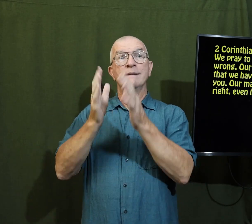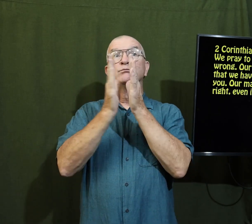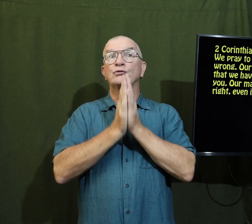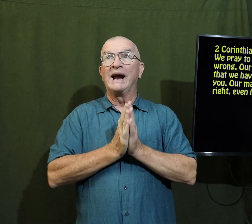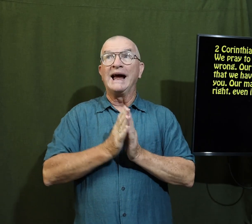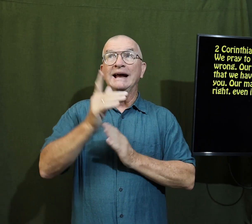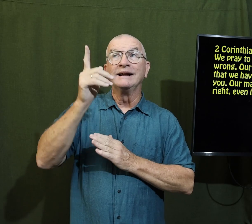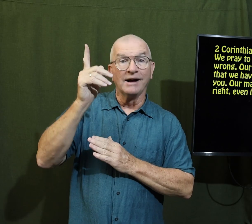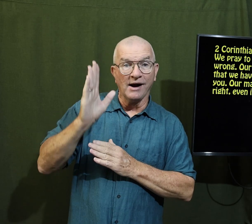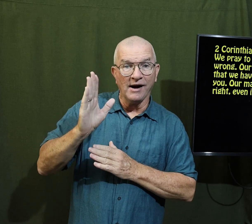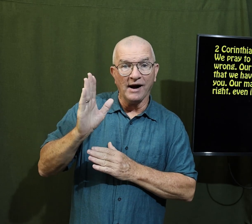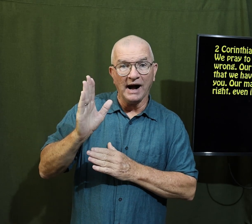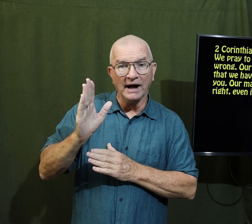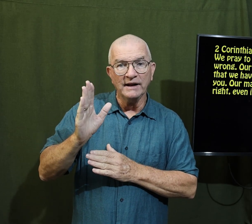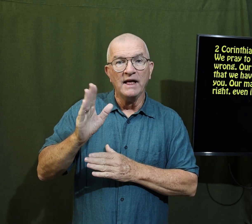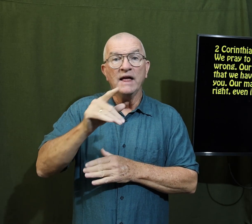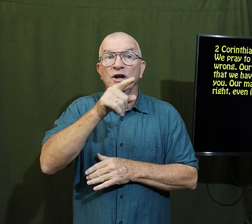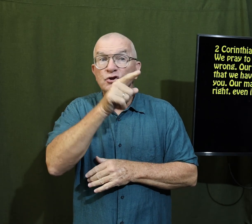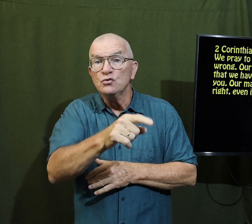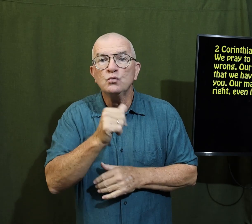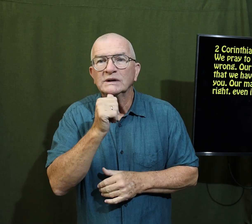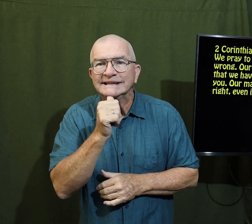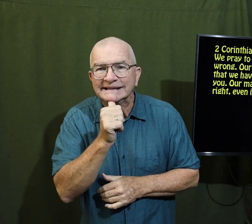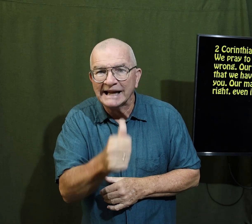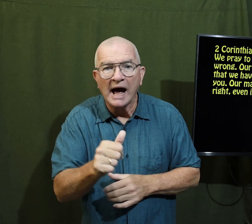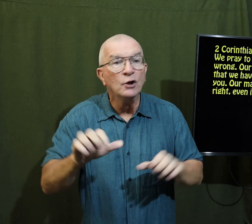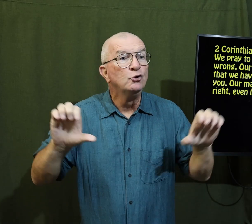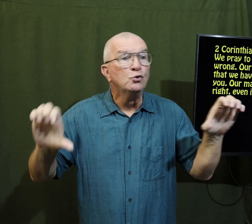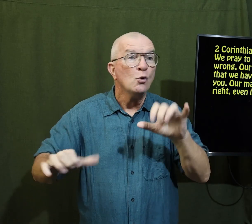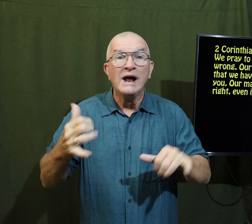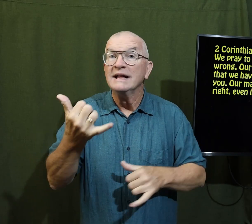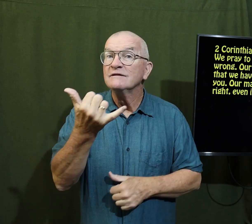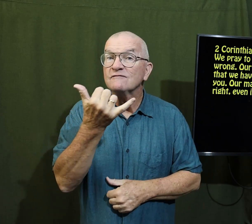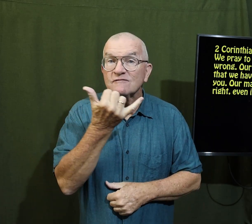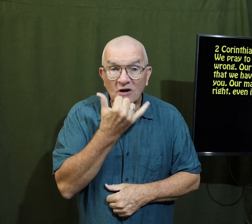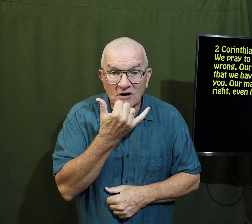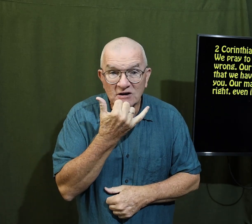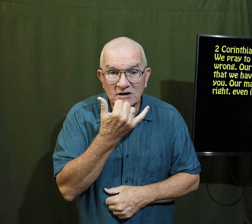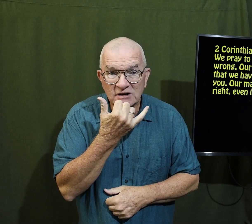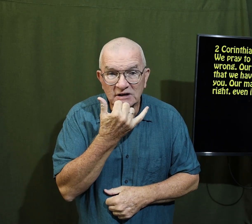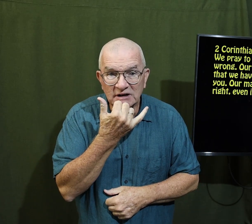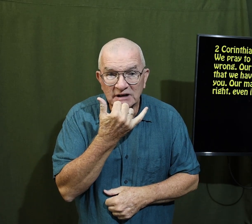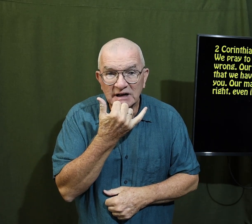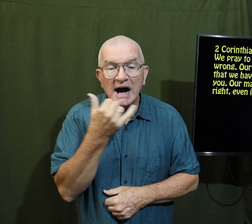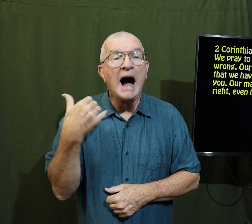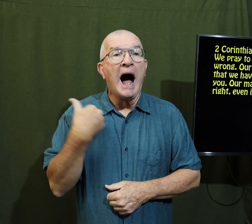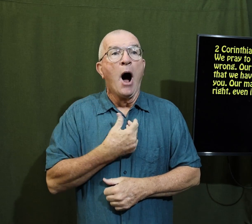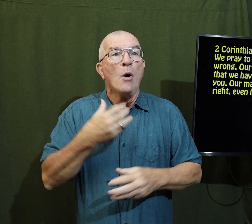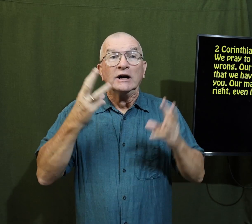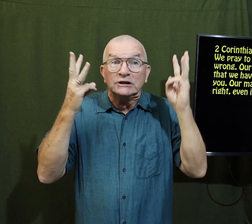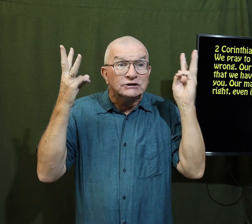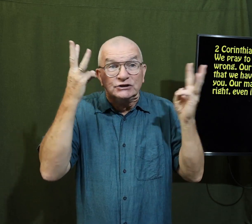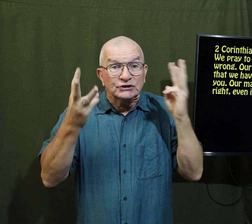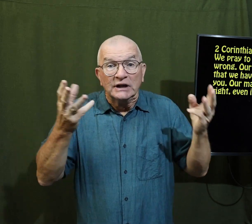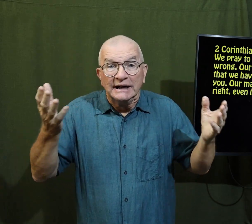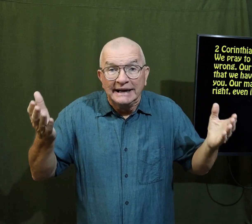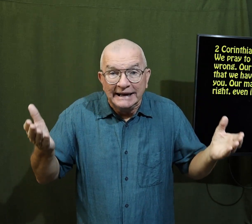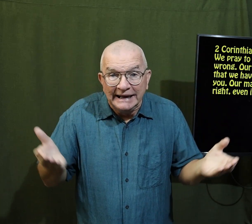we pray to God that you will not do anything wrong our concern here